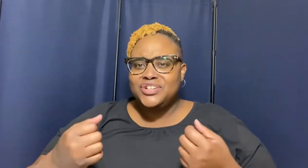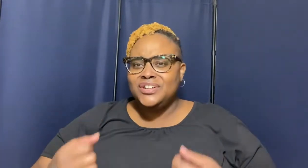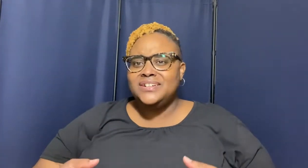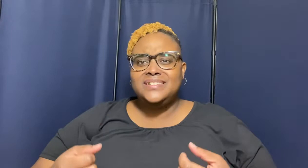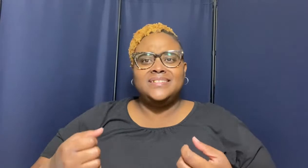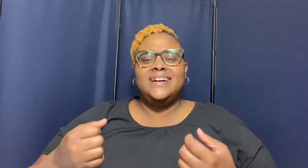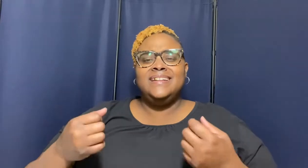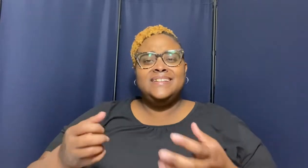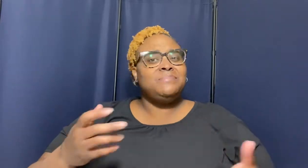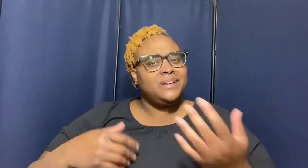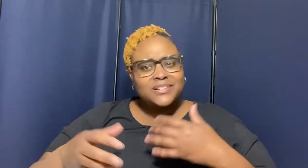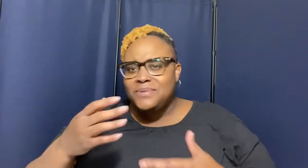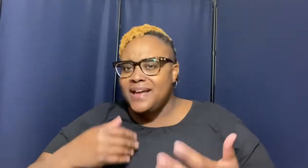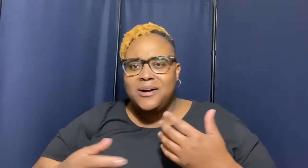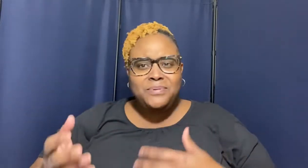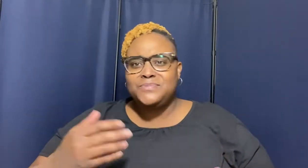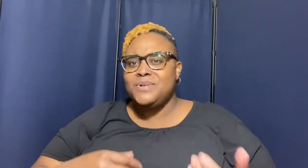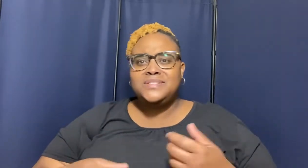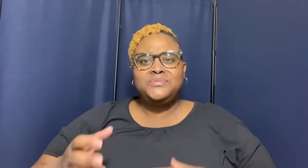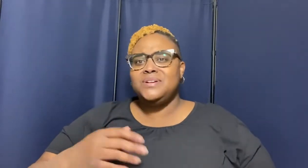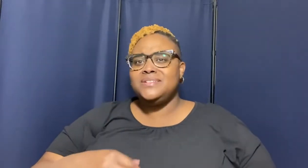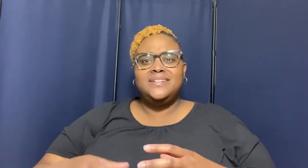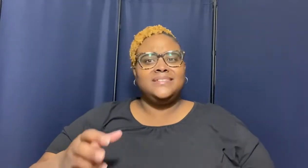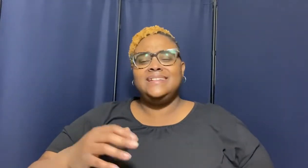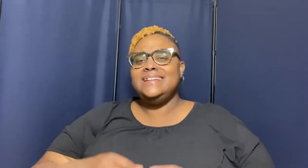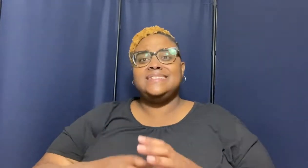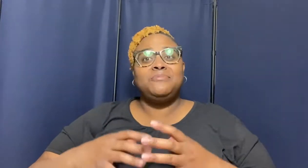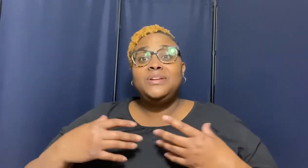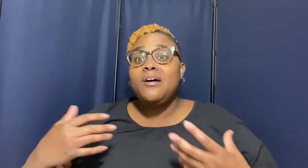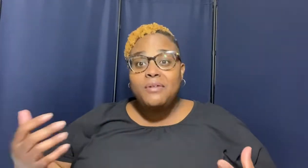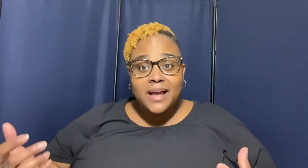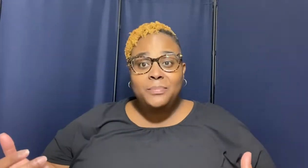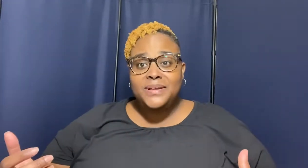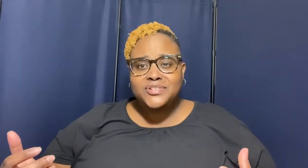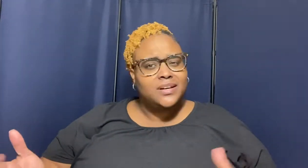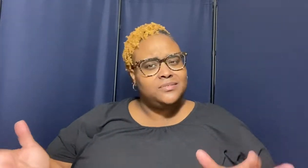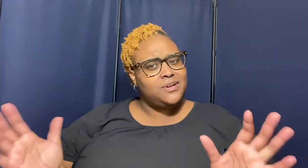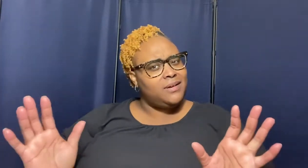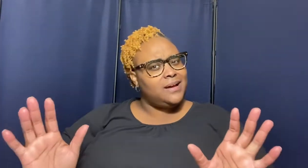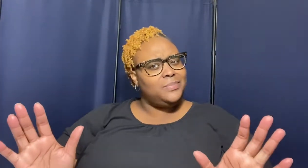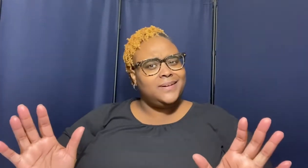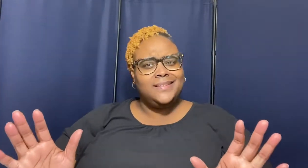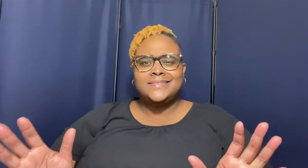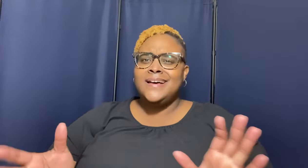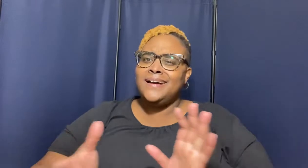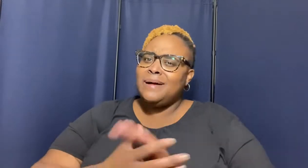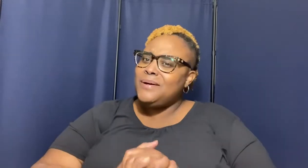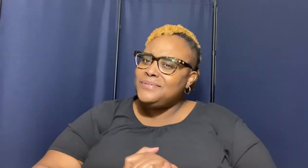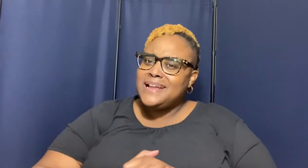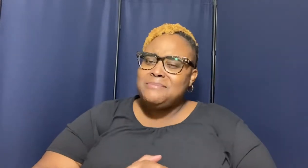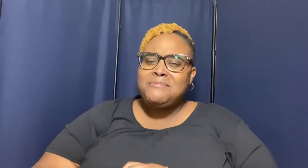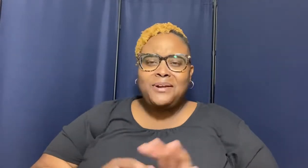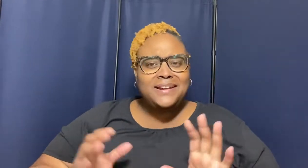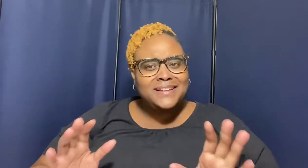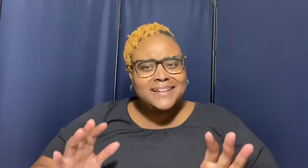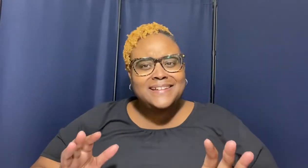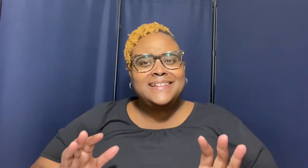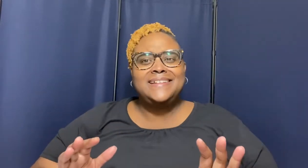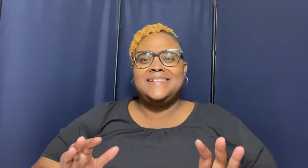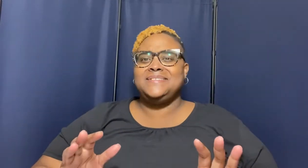other listen because we'll help us one to another listen if we don't help each other who don't help us come on now we're working together in this